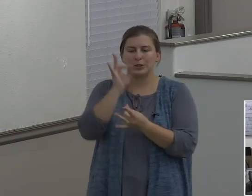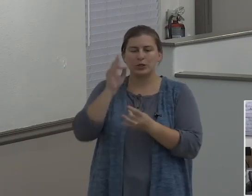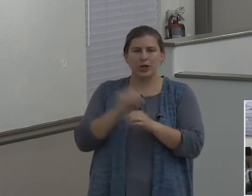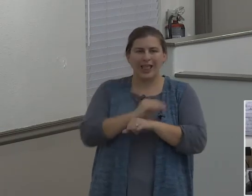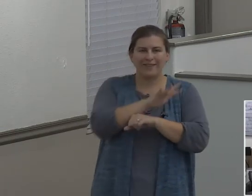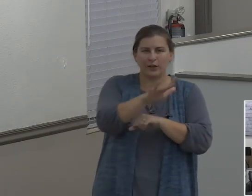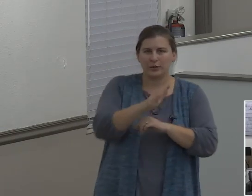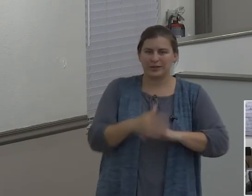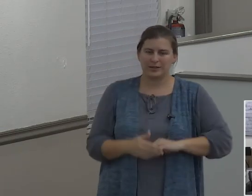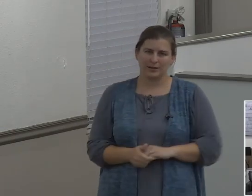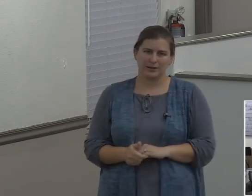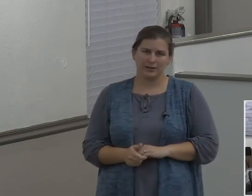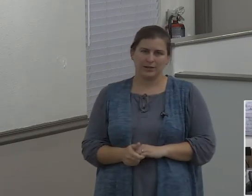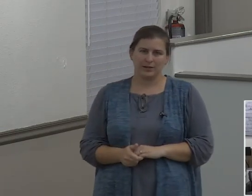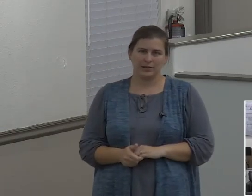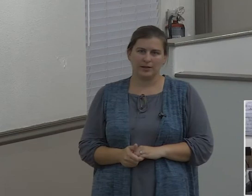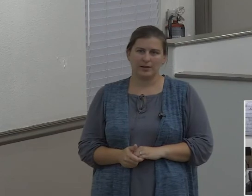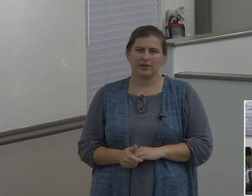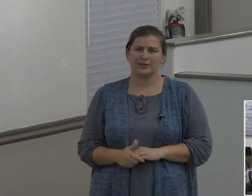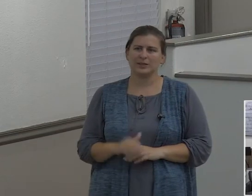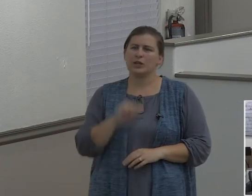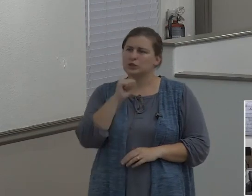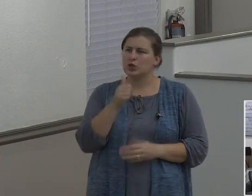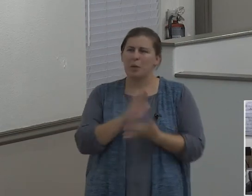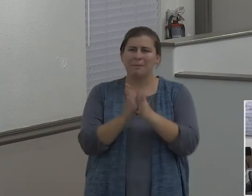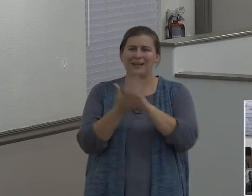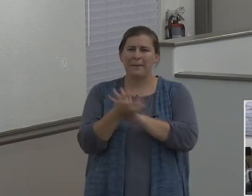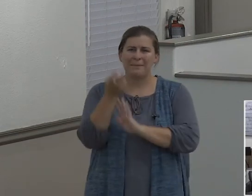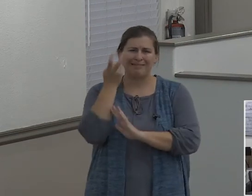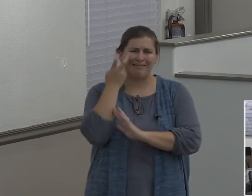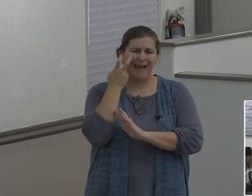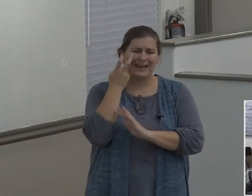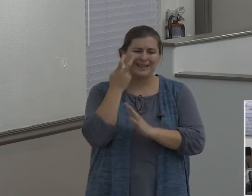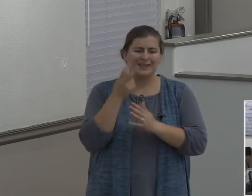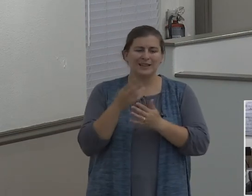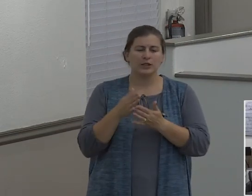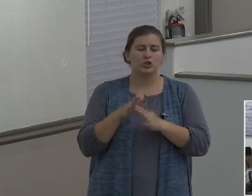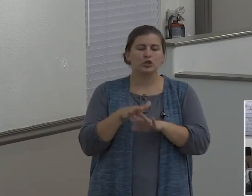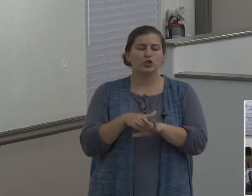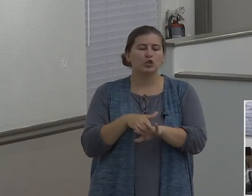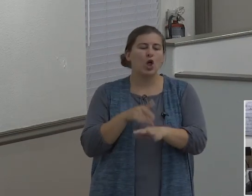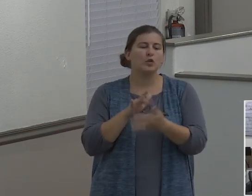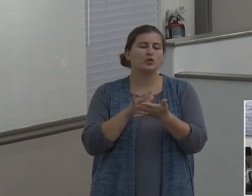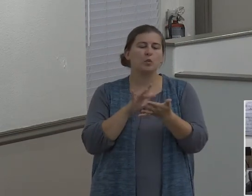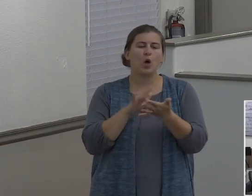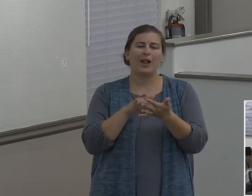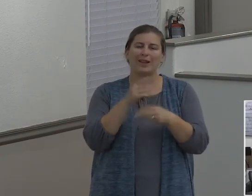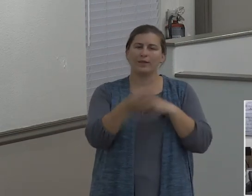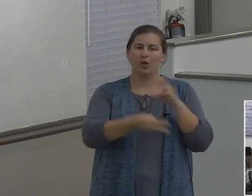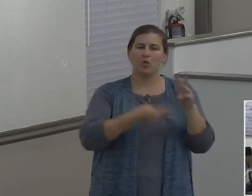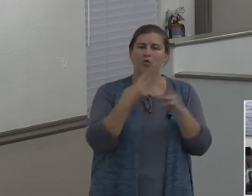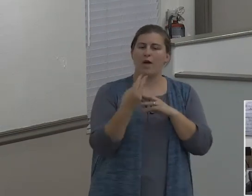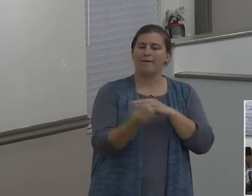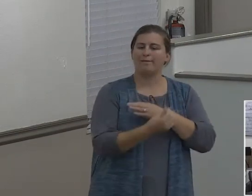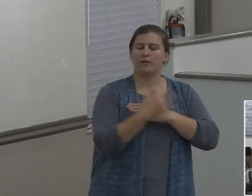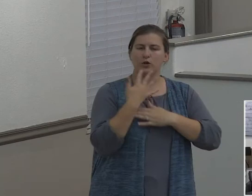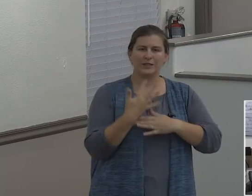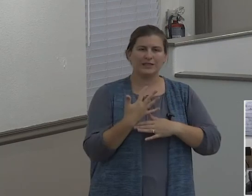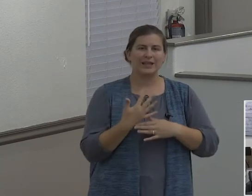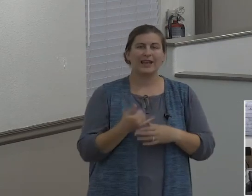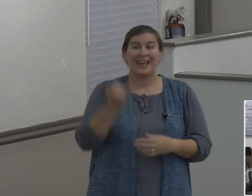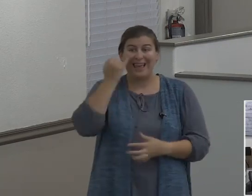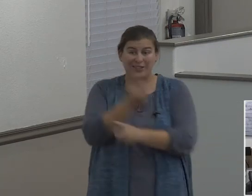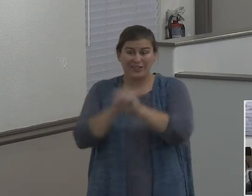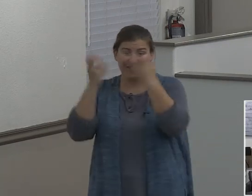know, listen, don't be blind to the subtle, spoiling influence of worldliness. If you're genuinely born again, don't just take salvation and ignore